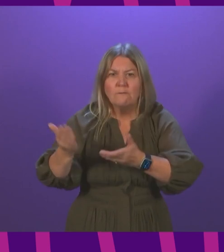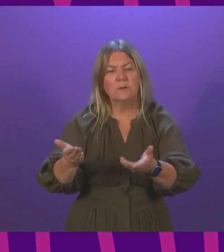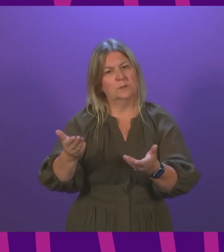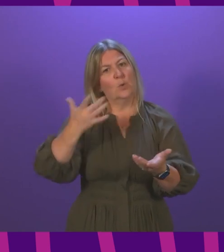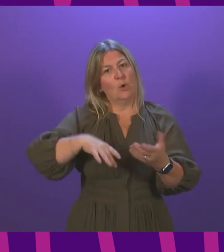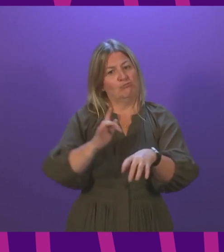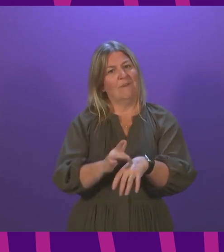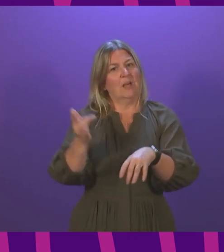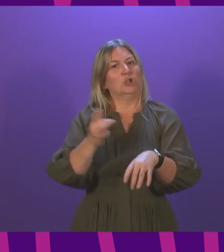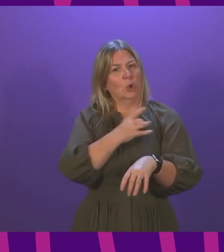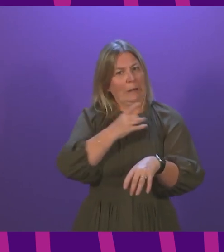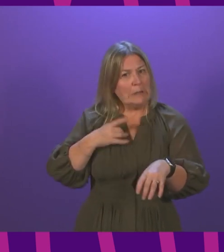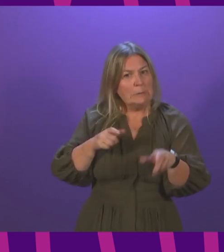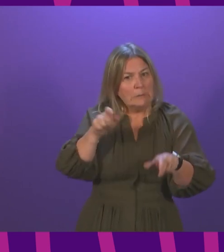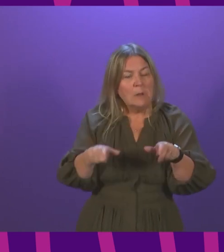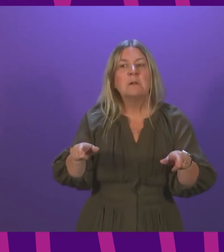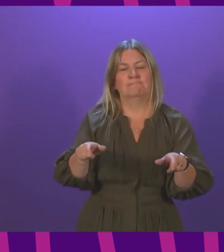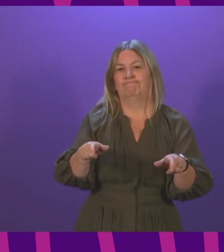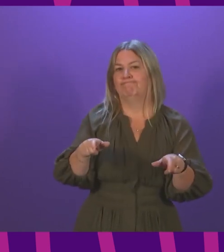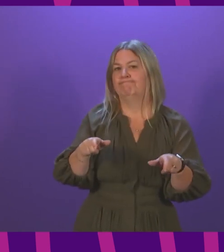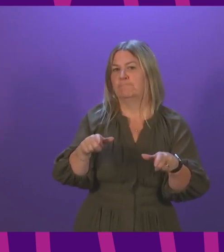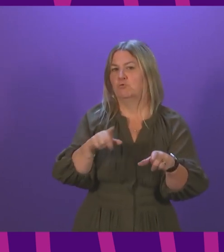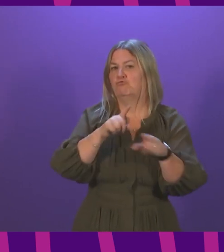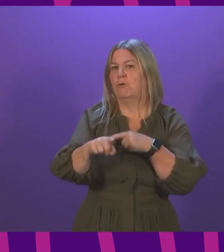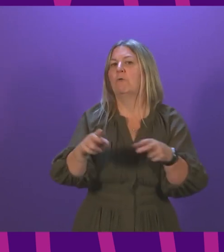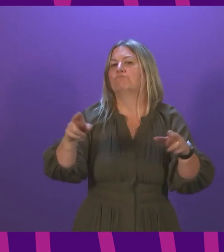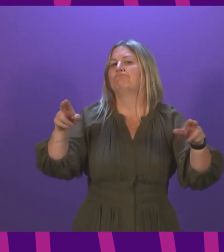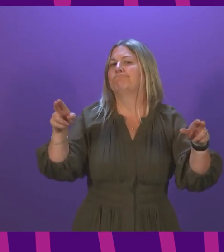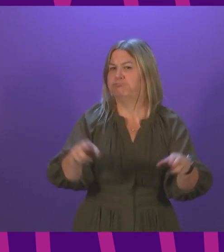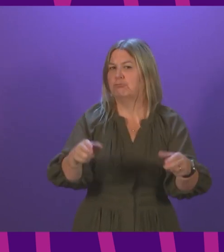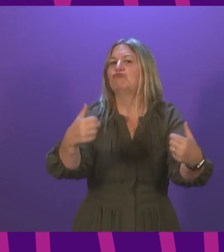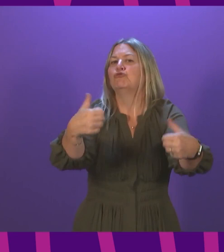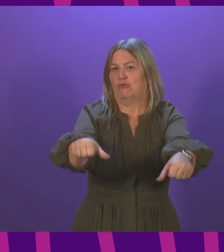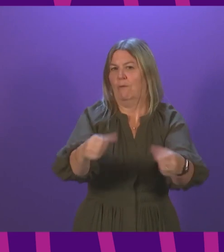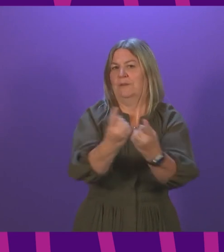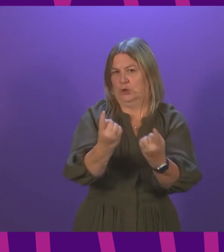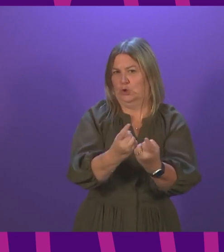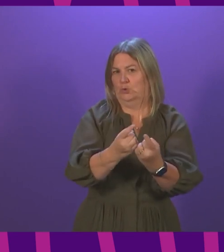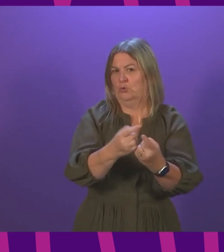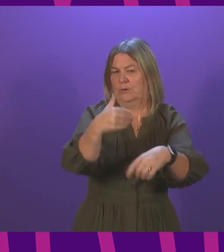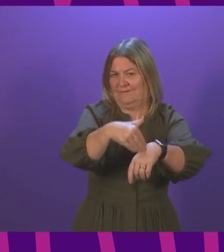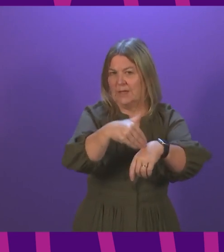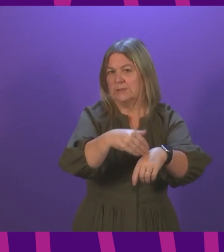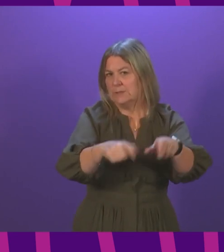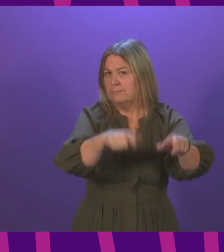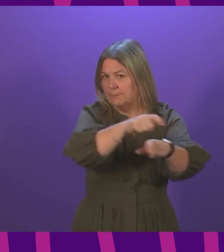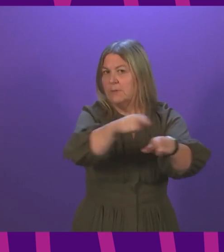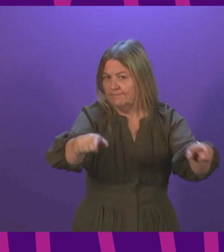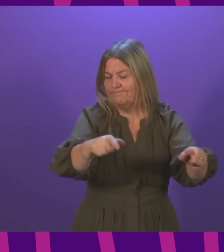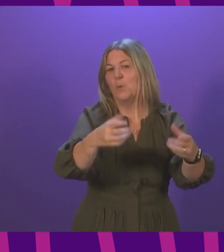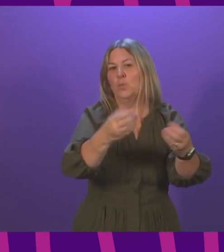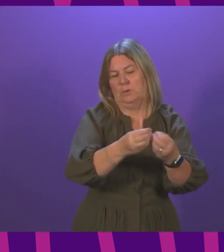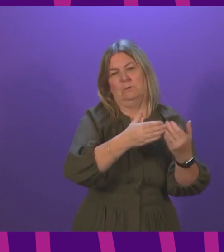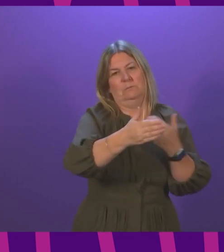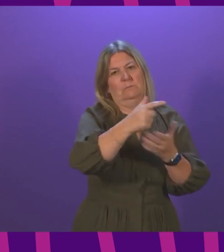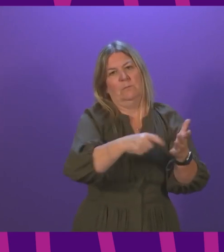are capable of addressing the impacts of long Covid as they are presented. Again, this is an issue that is serious now and it is going to